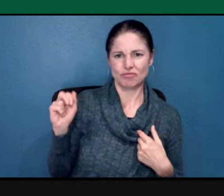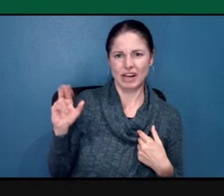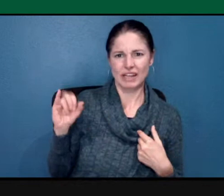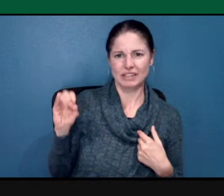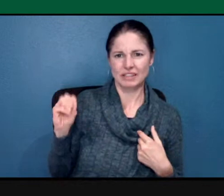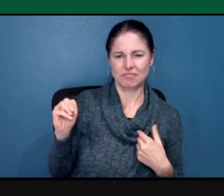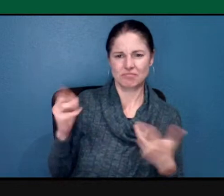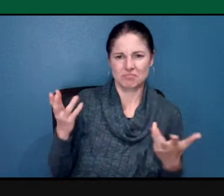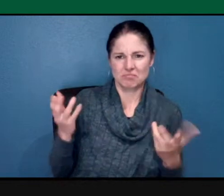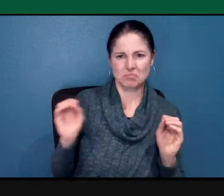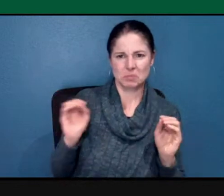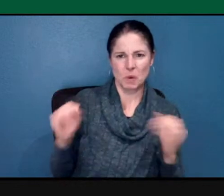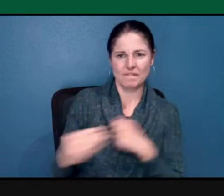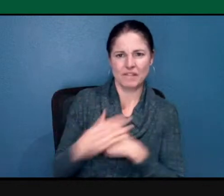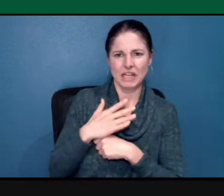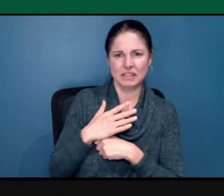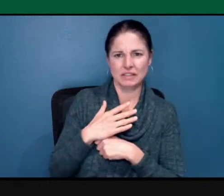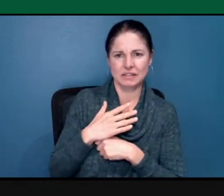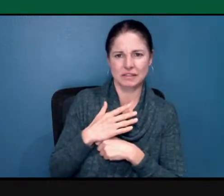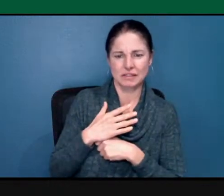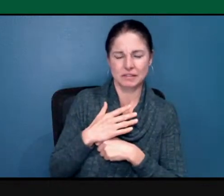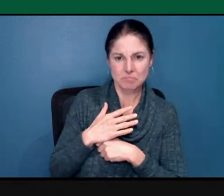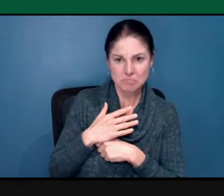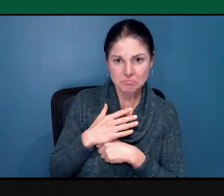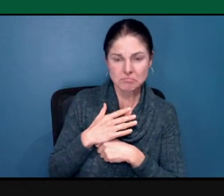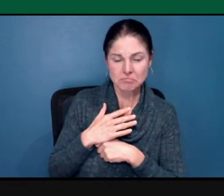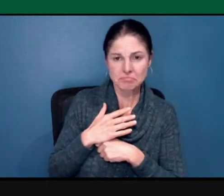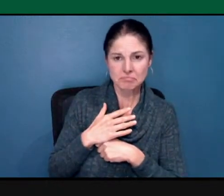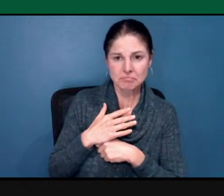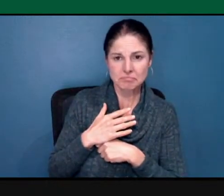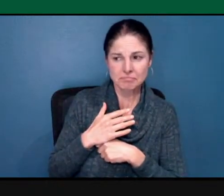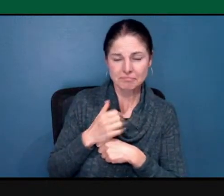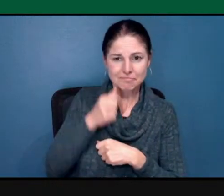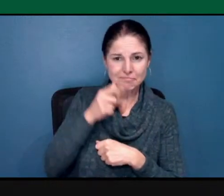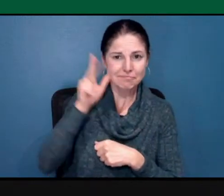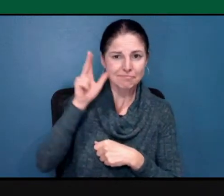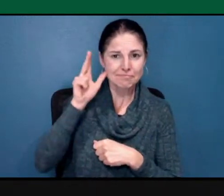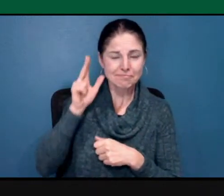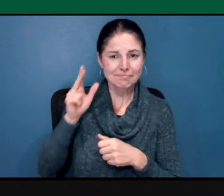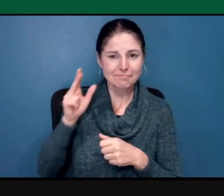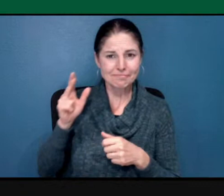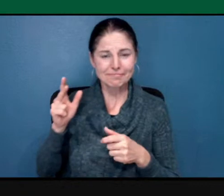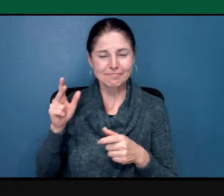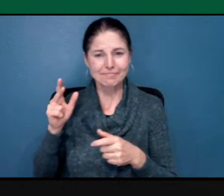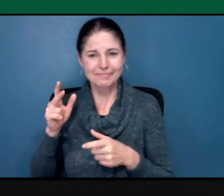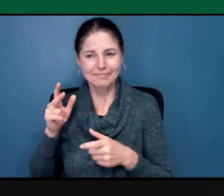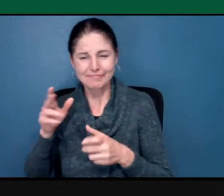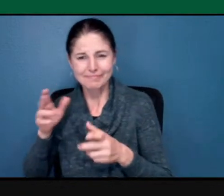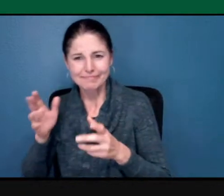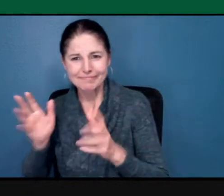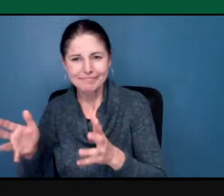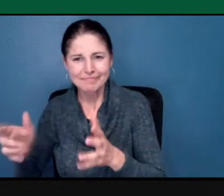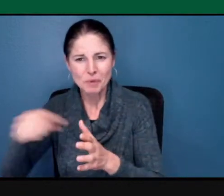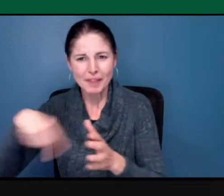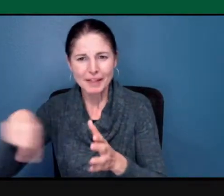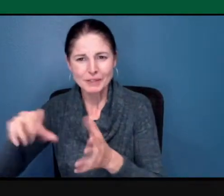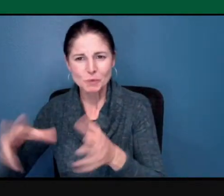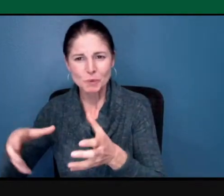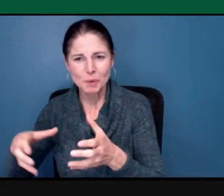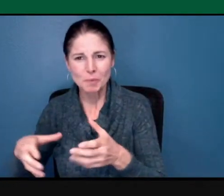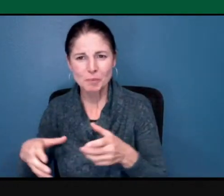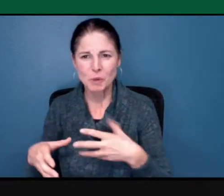other day from, in a group I was working with. A white person said, well, you know, it's not my thing.